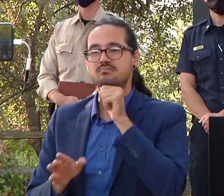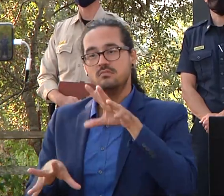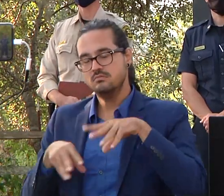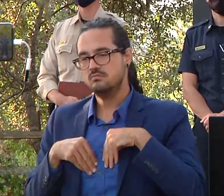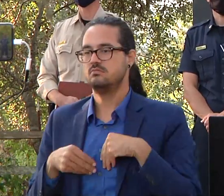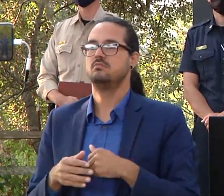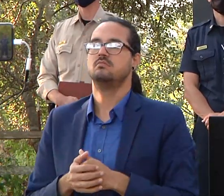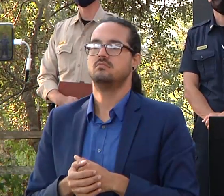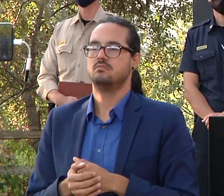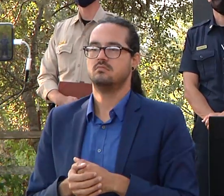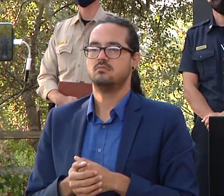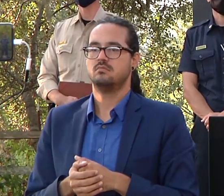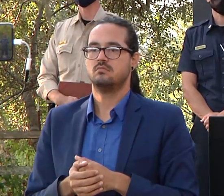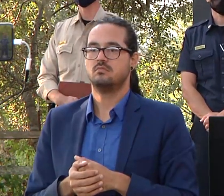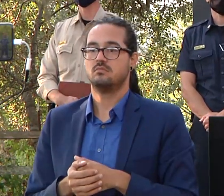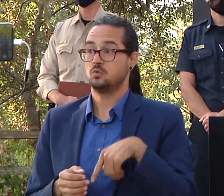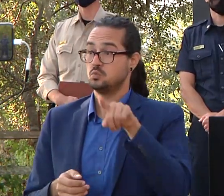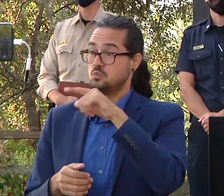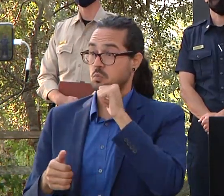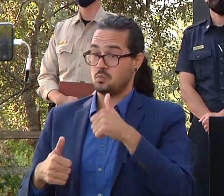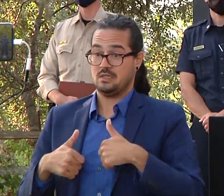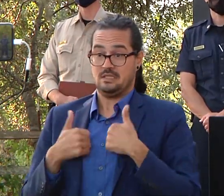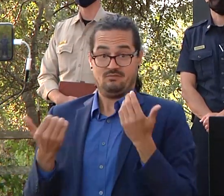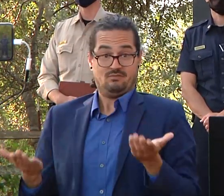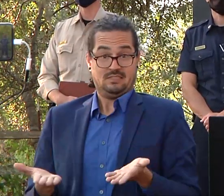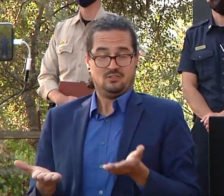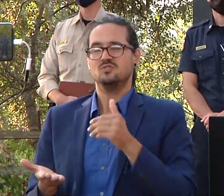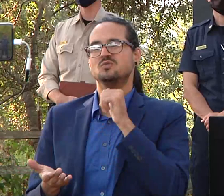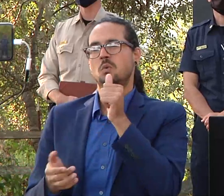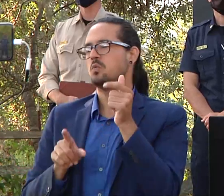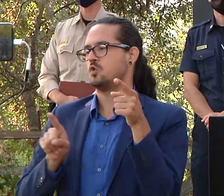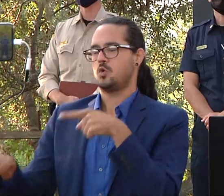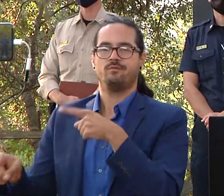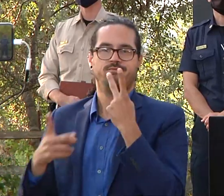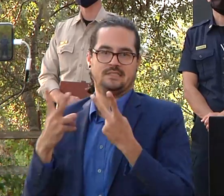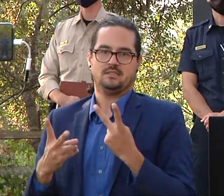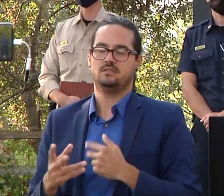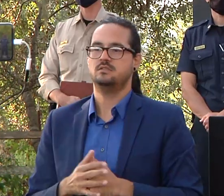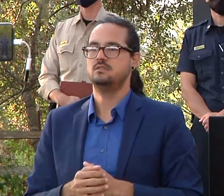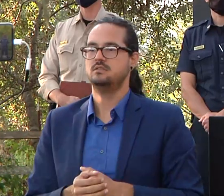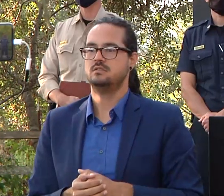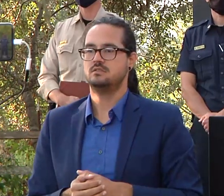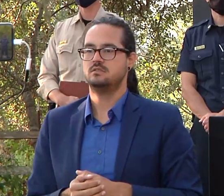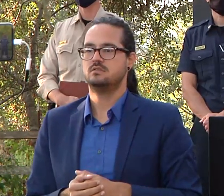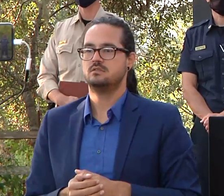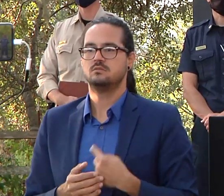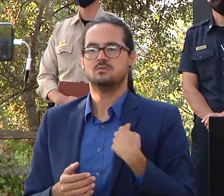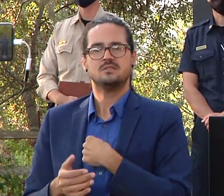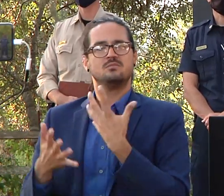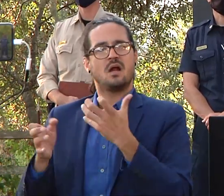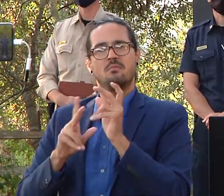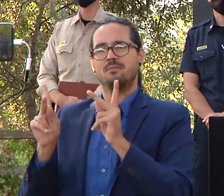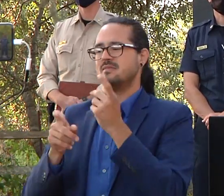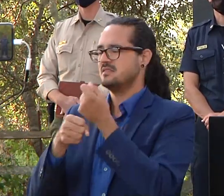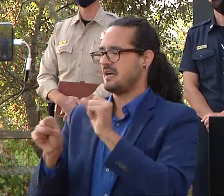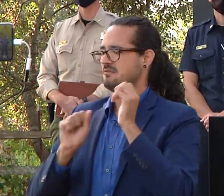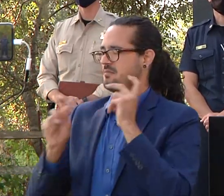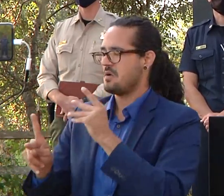that i just identified to not travel there we need these roadways open so our people can get back safely to the residents